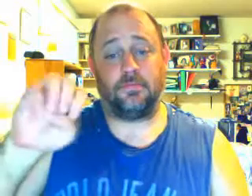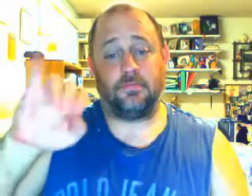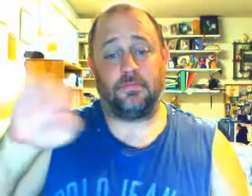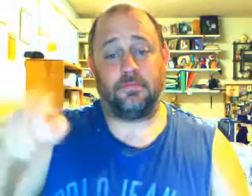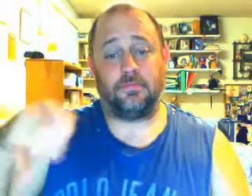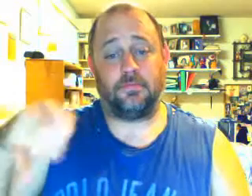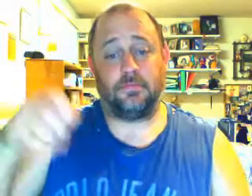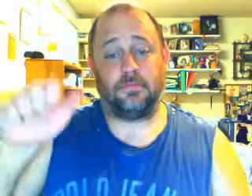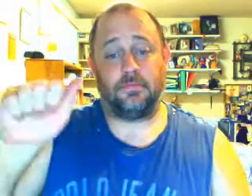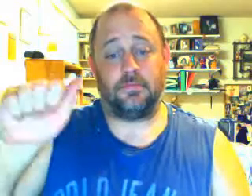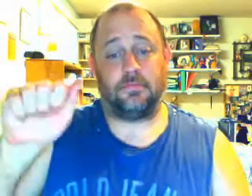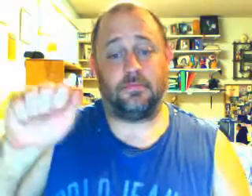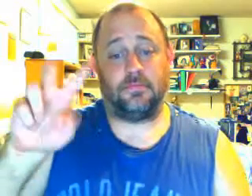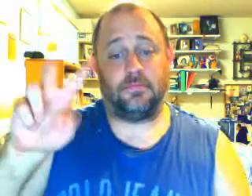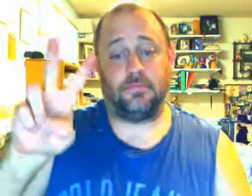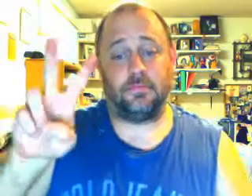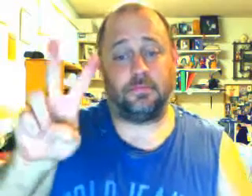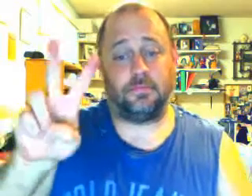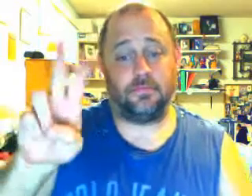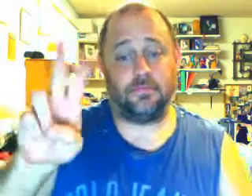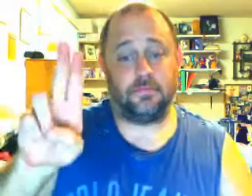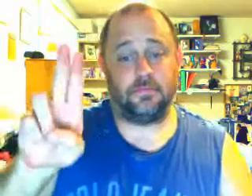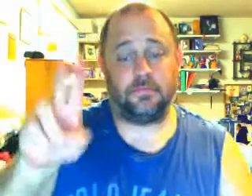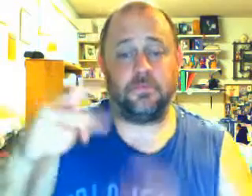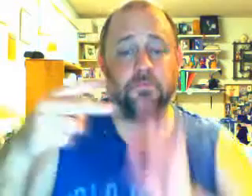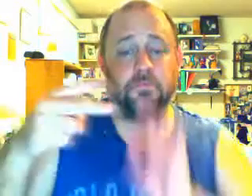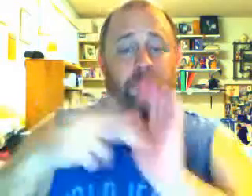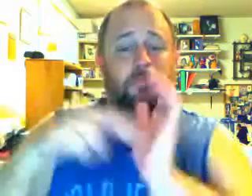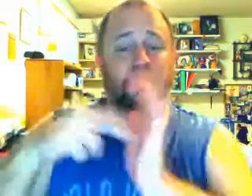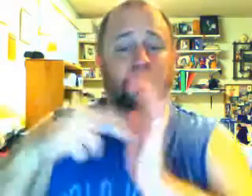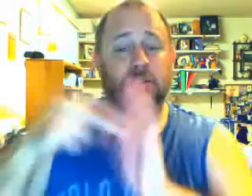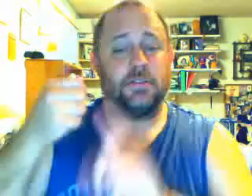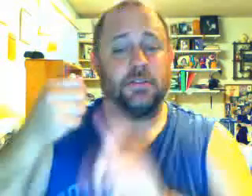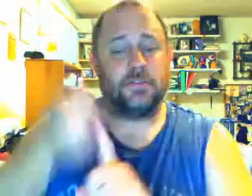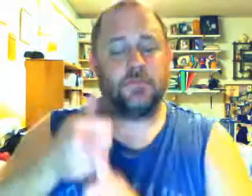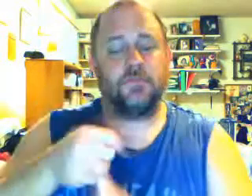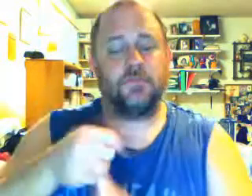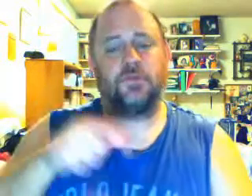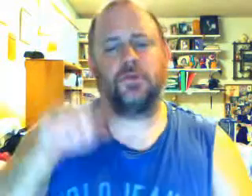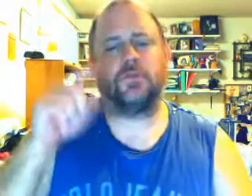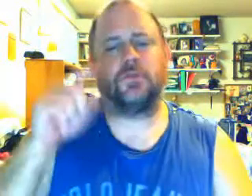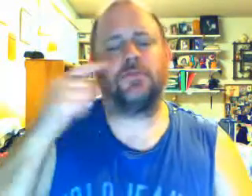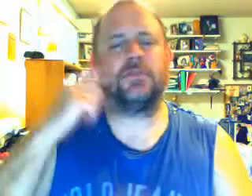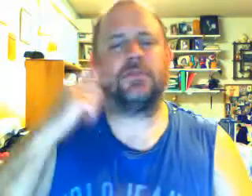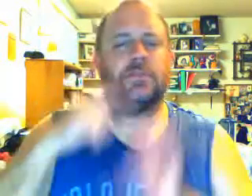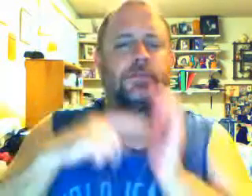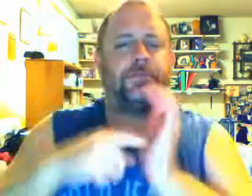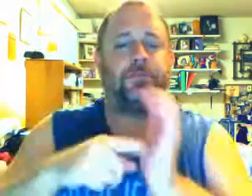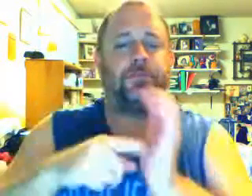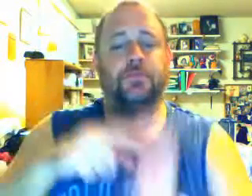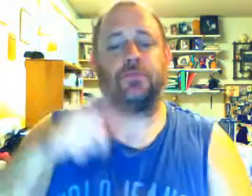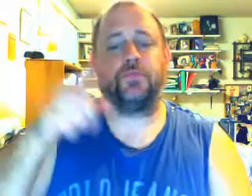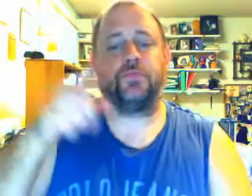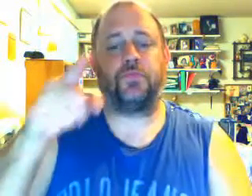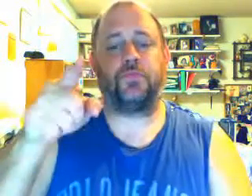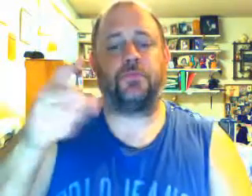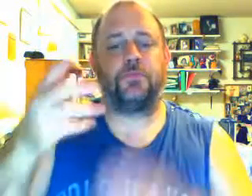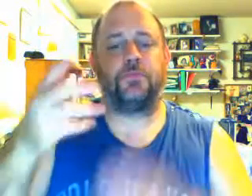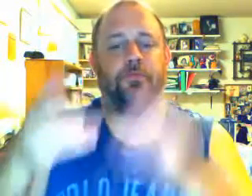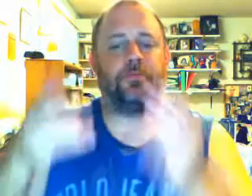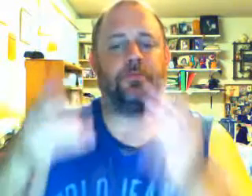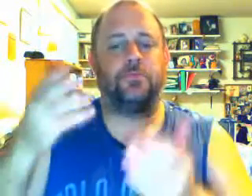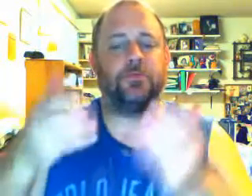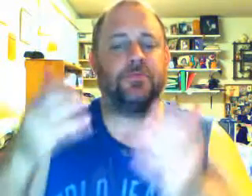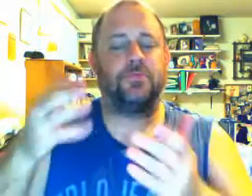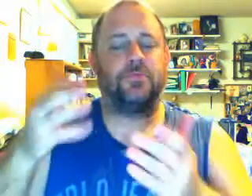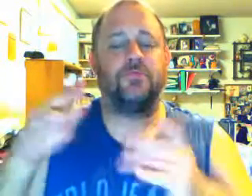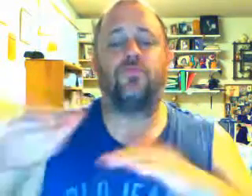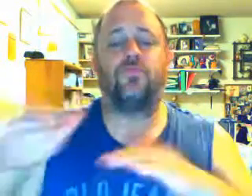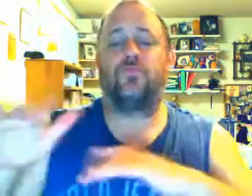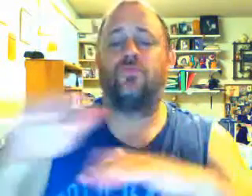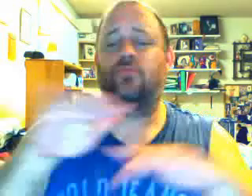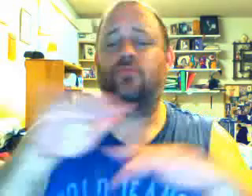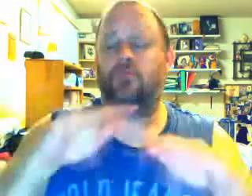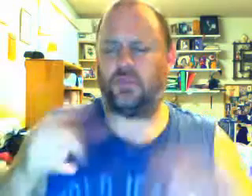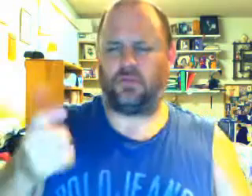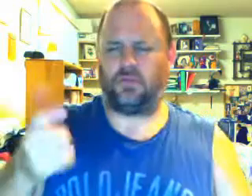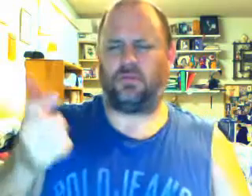weakness and immortalize ourselves. Every culture and every religion has its mythic heroes. Princeton University